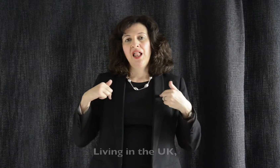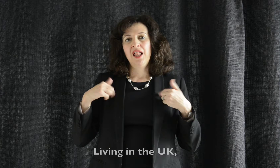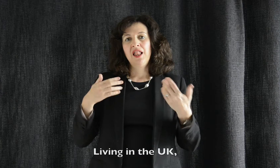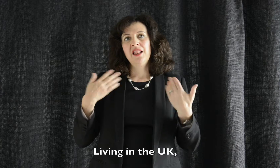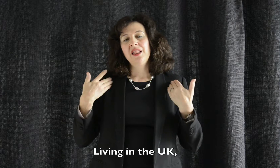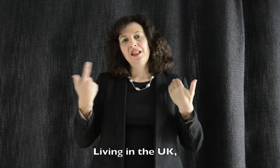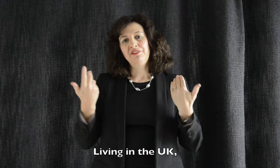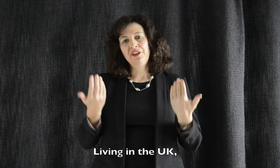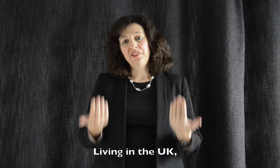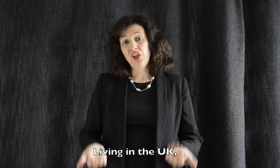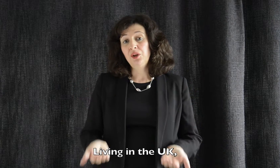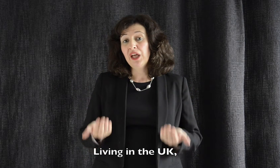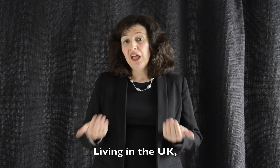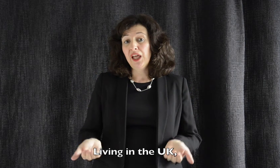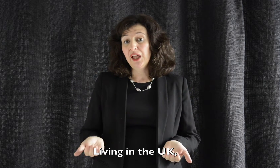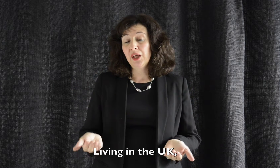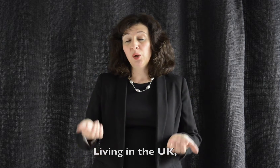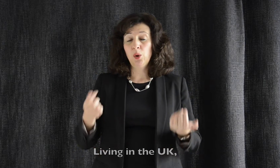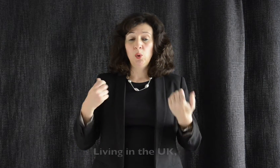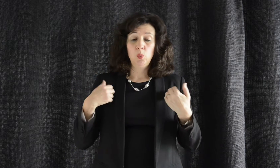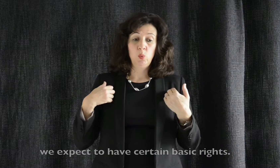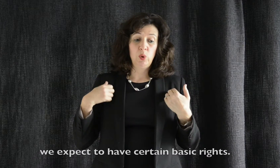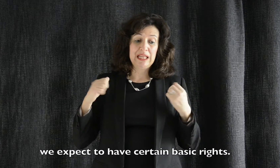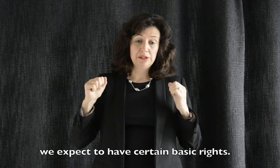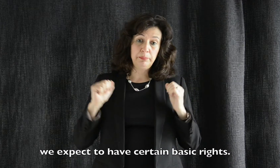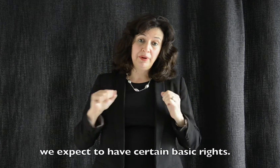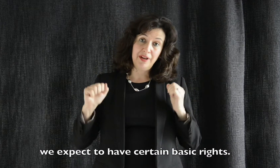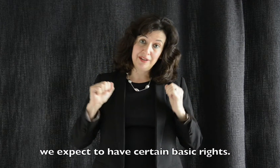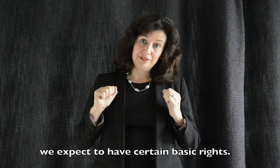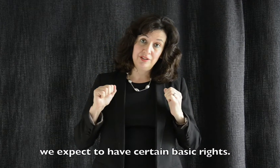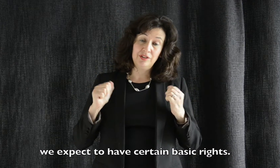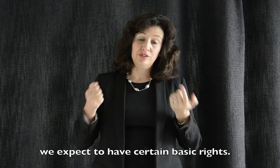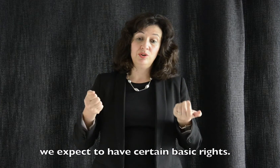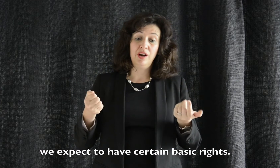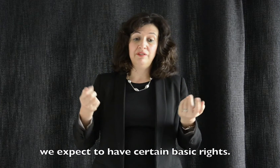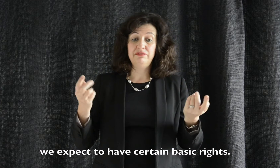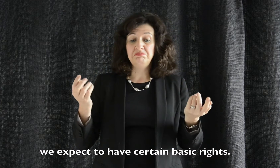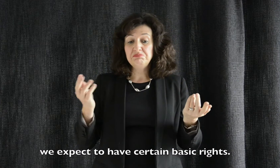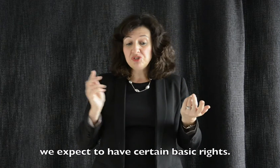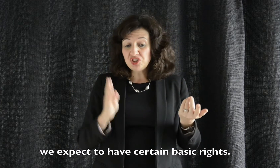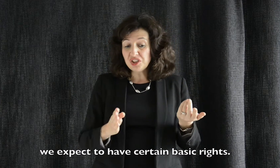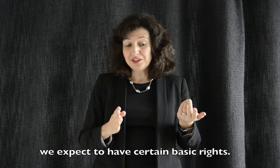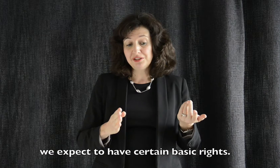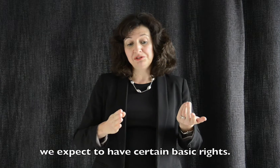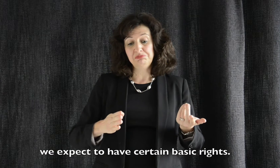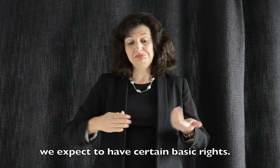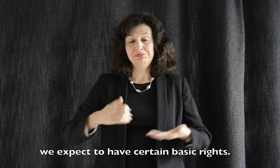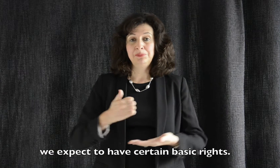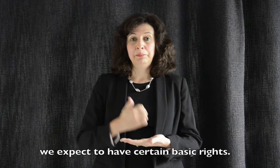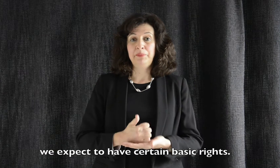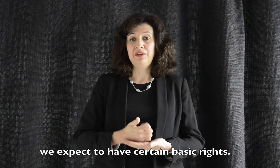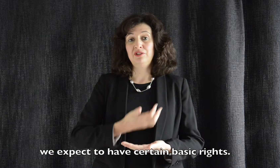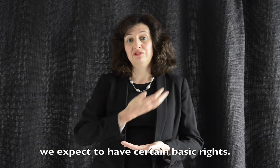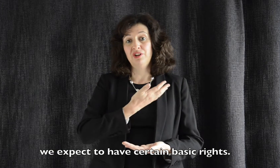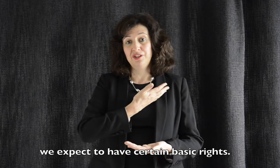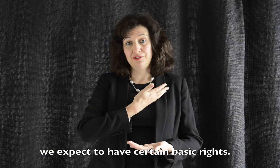Living in the UK, we expect to have certain basic rights.